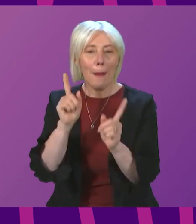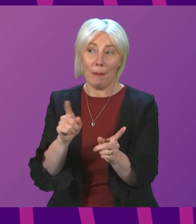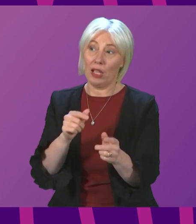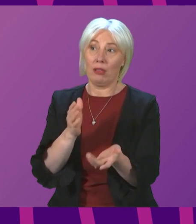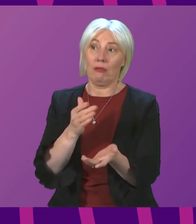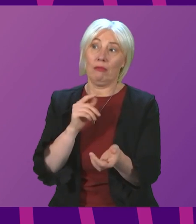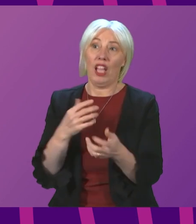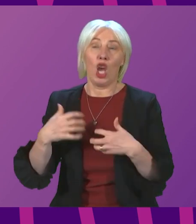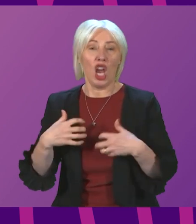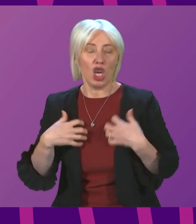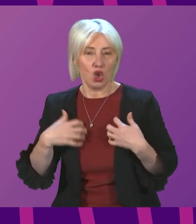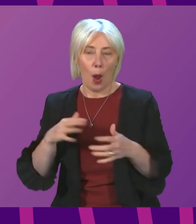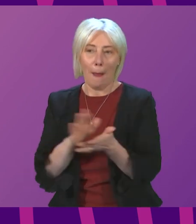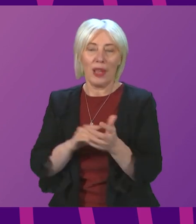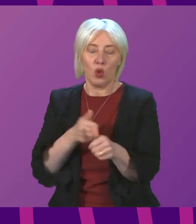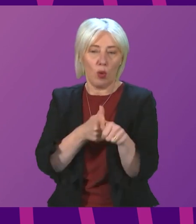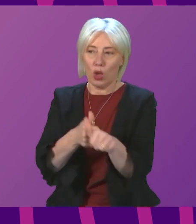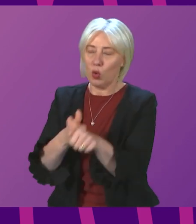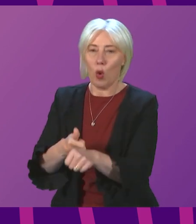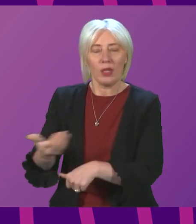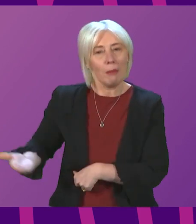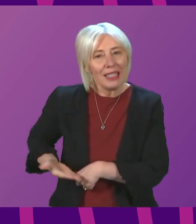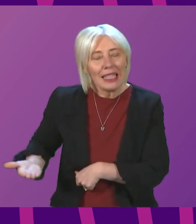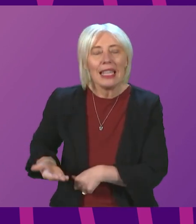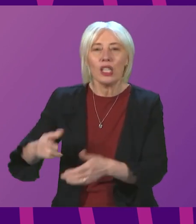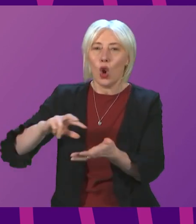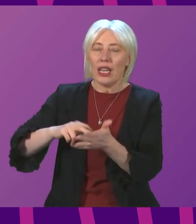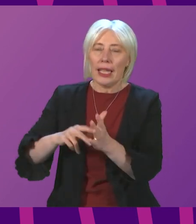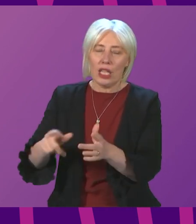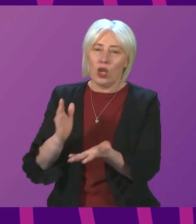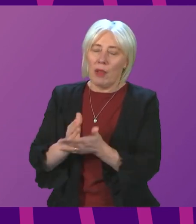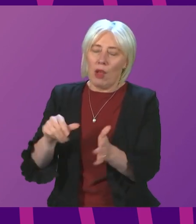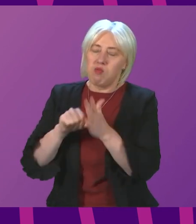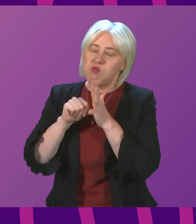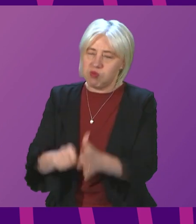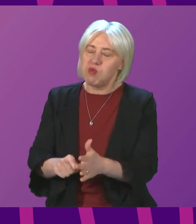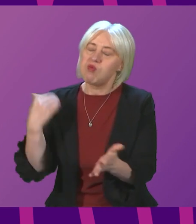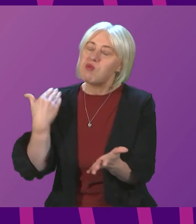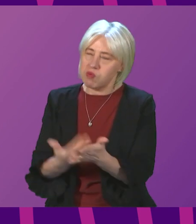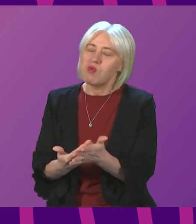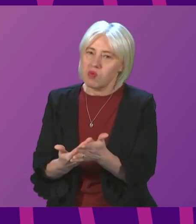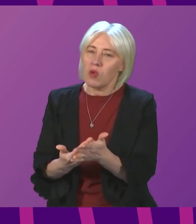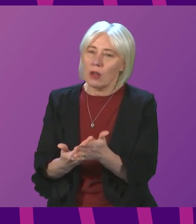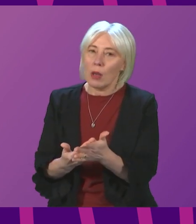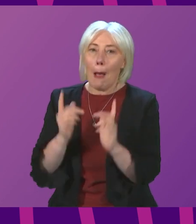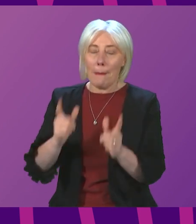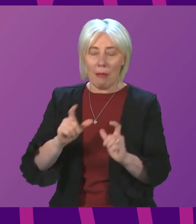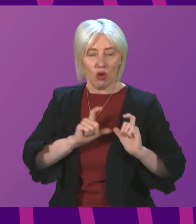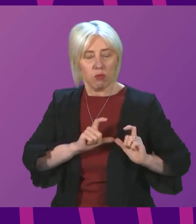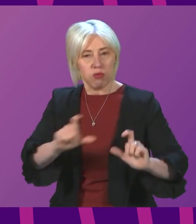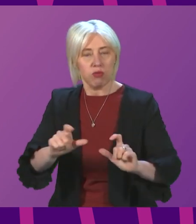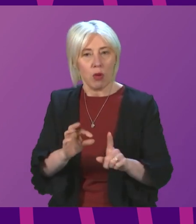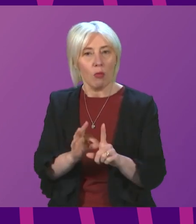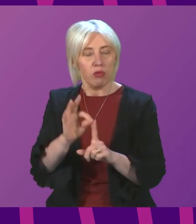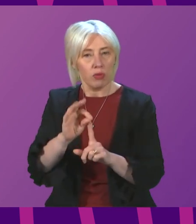enjoying it, you will be supporting businesses and organisations that have been through the mill. However, to make sure we sustain our progress, please